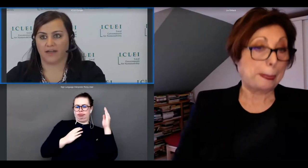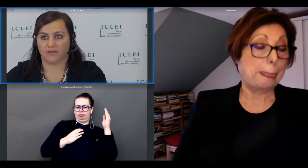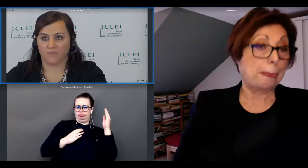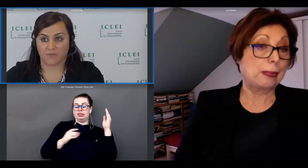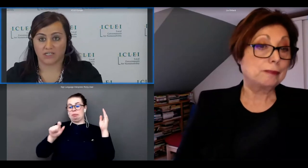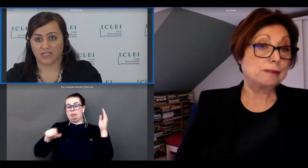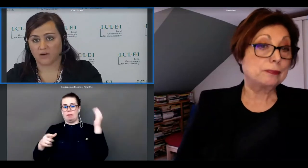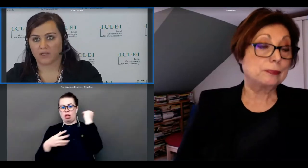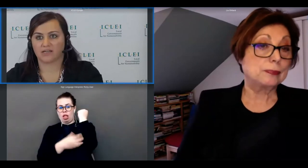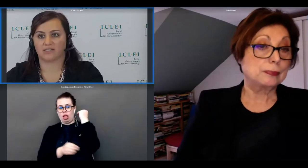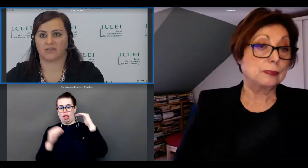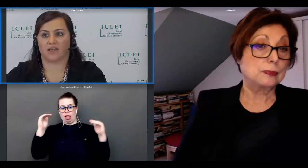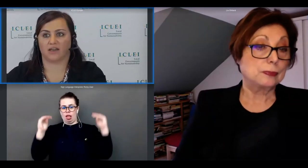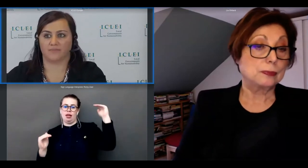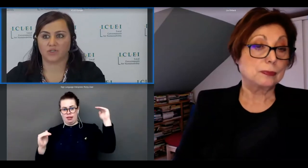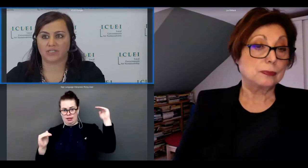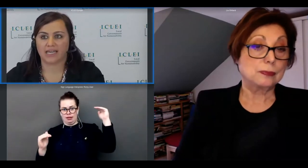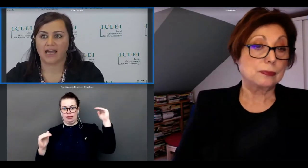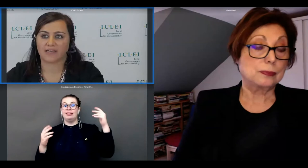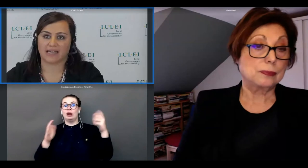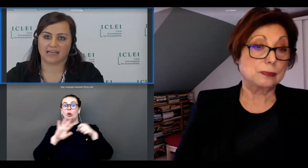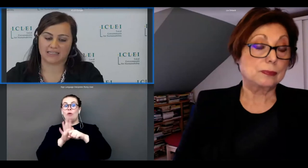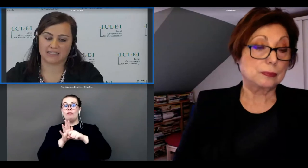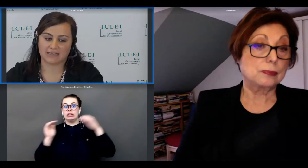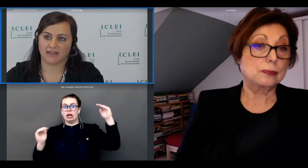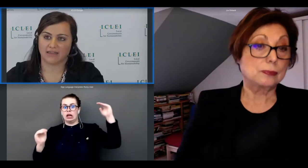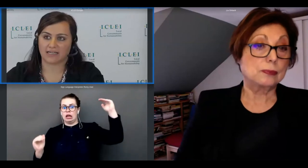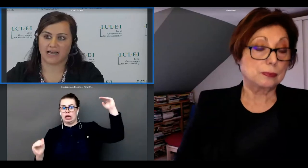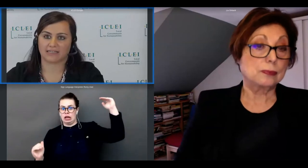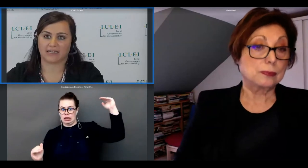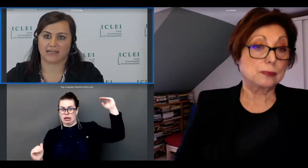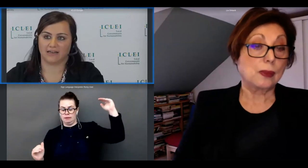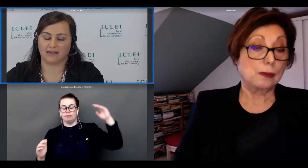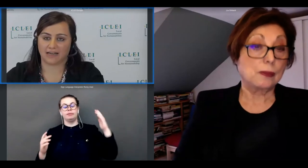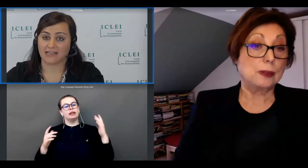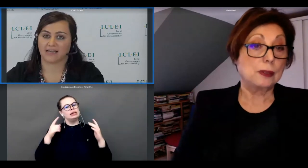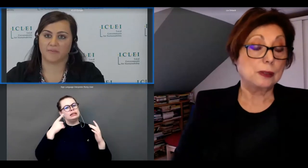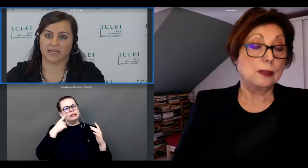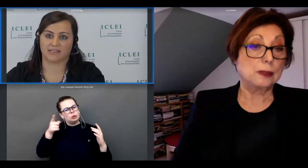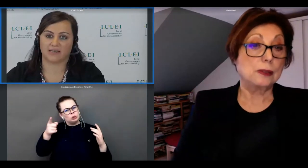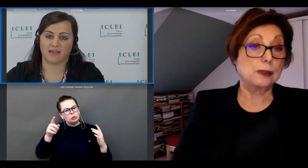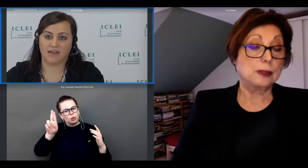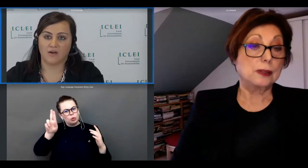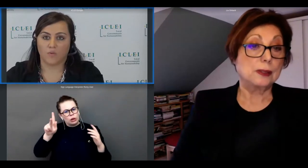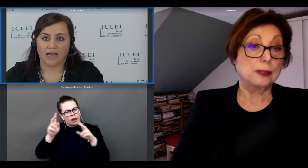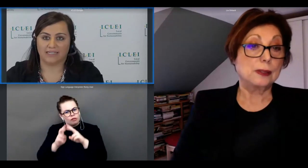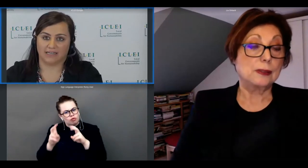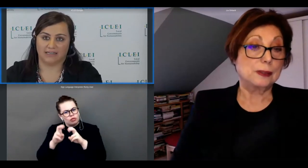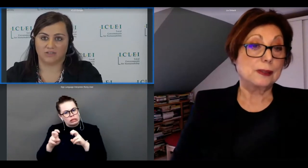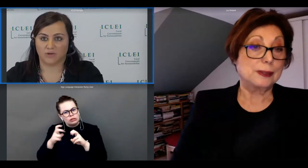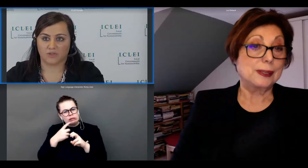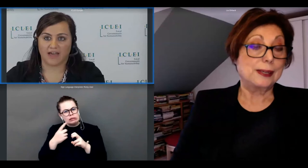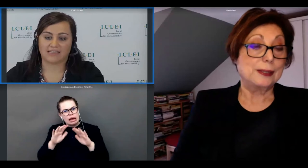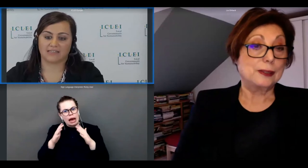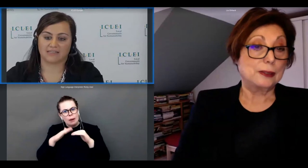that you may want to share with us um to see how exactly this this class uh class gap is uh widening